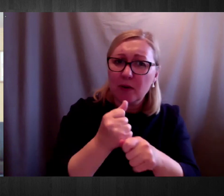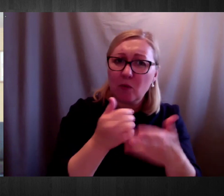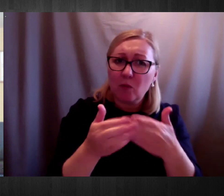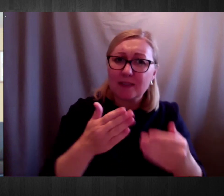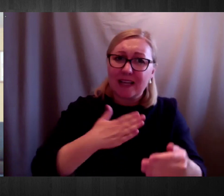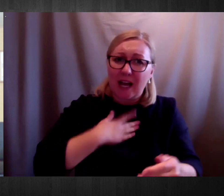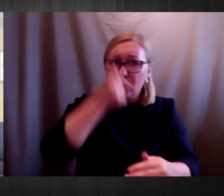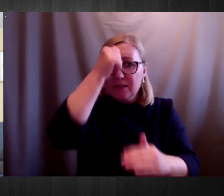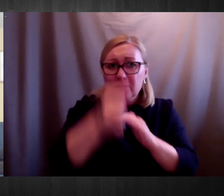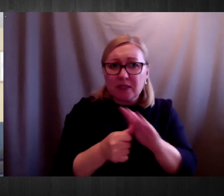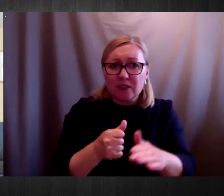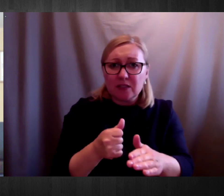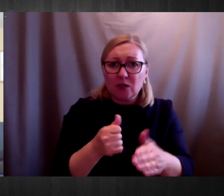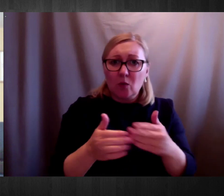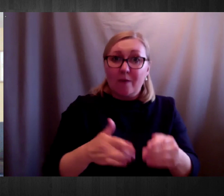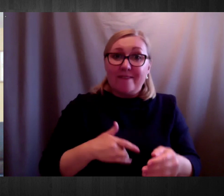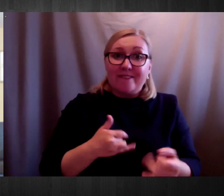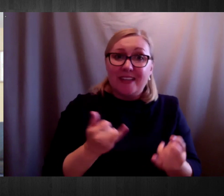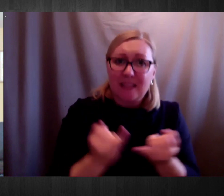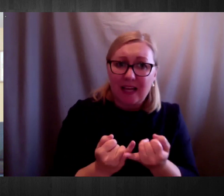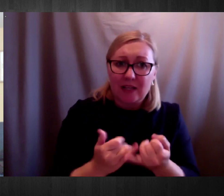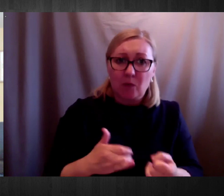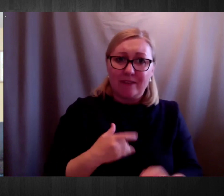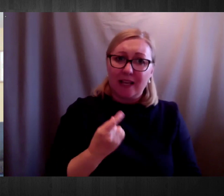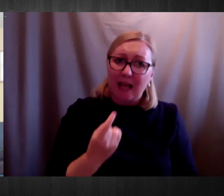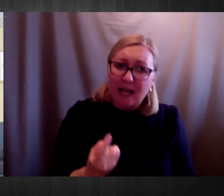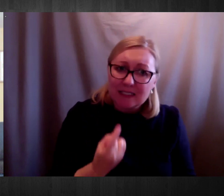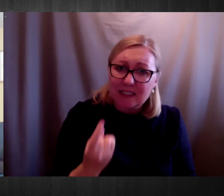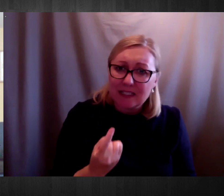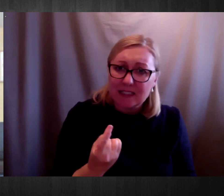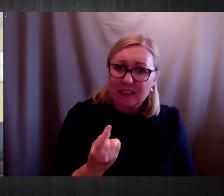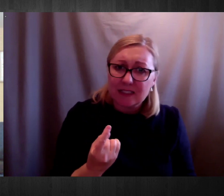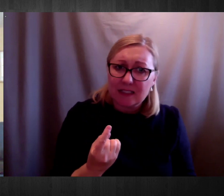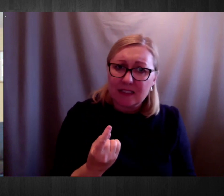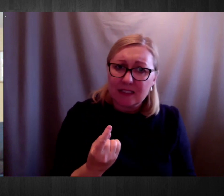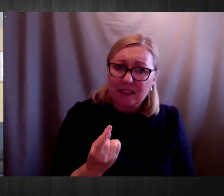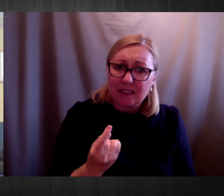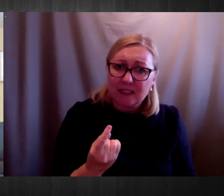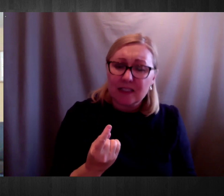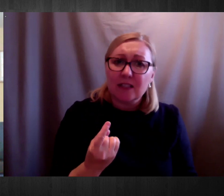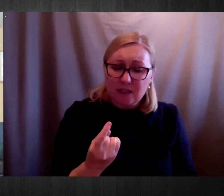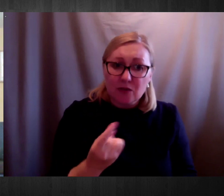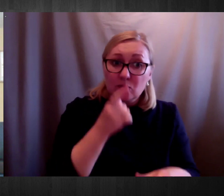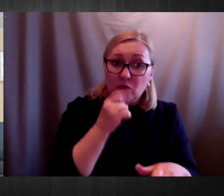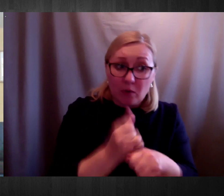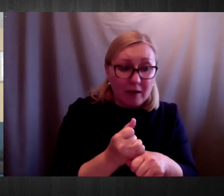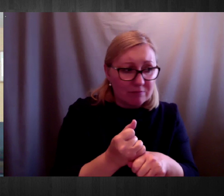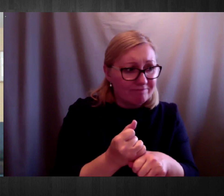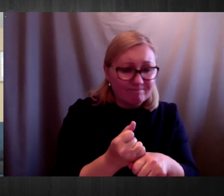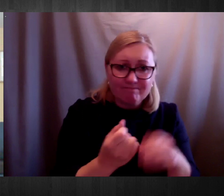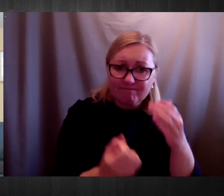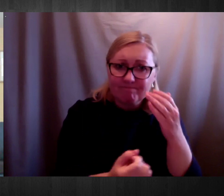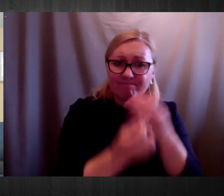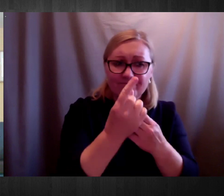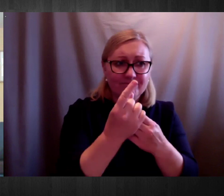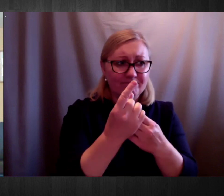and talk about also the crisis and opportunity that the COVID-19 gave us. And I